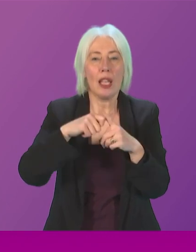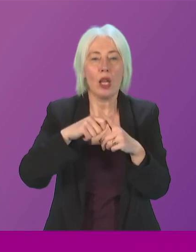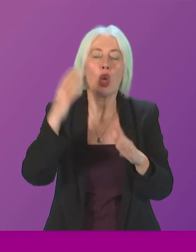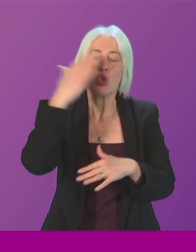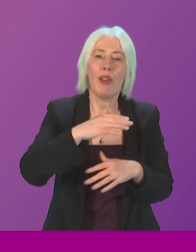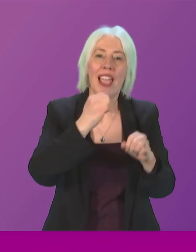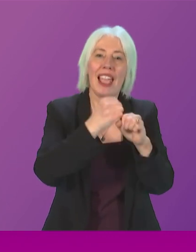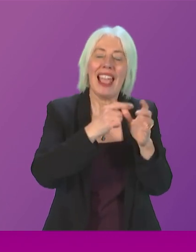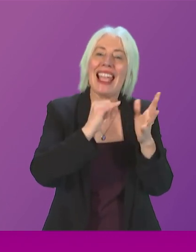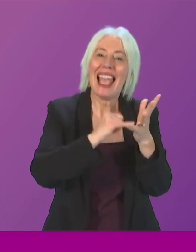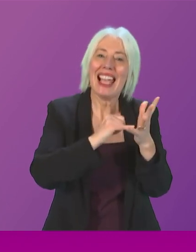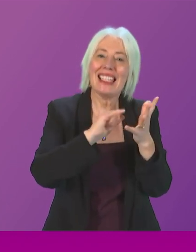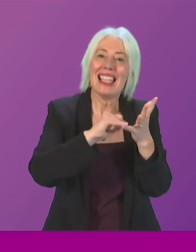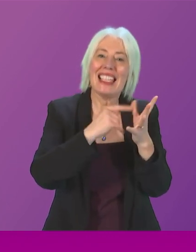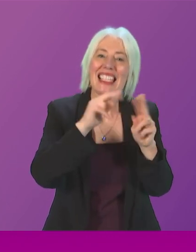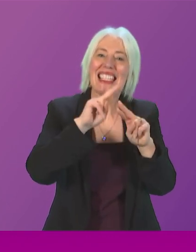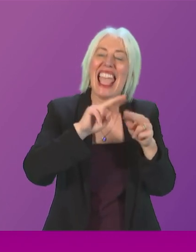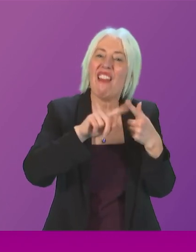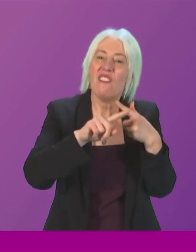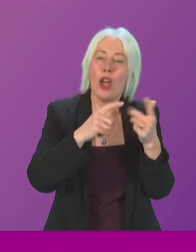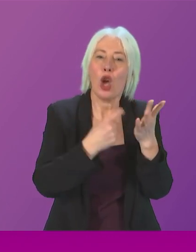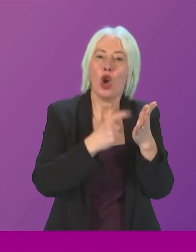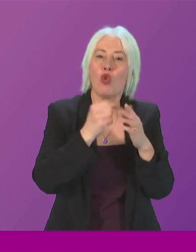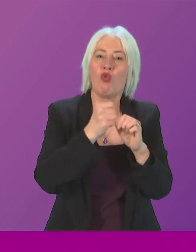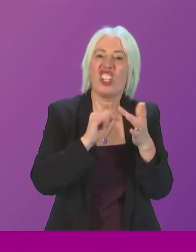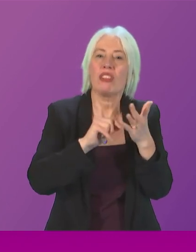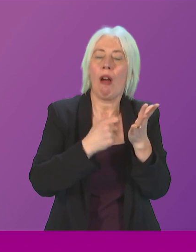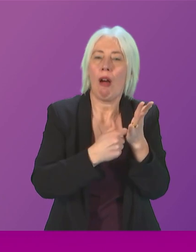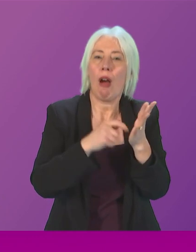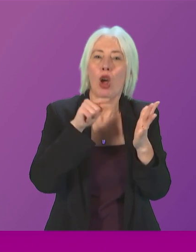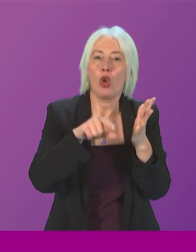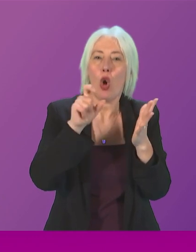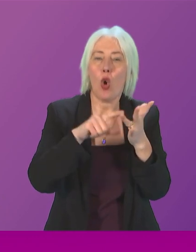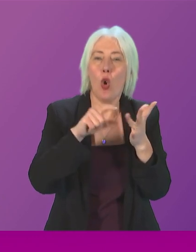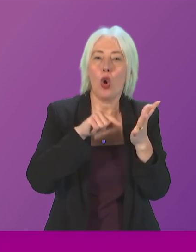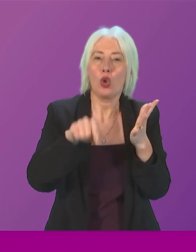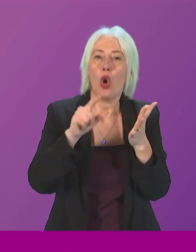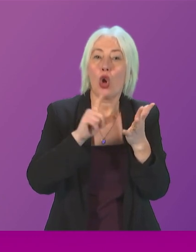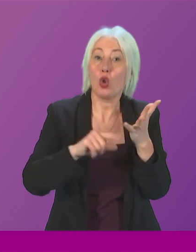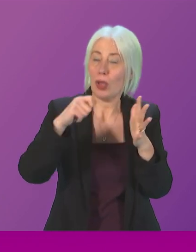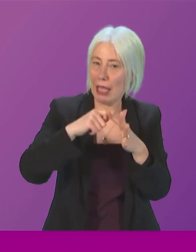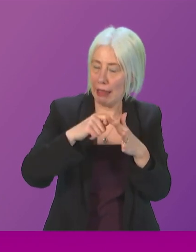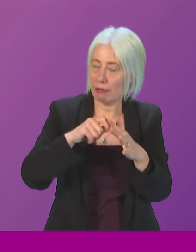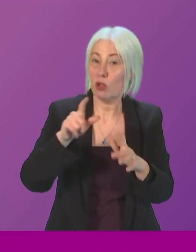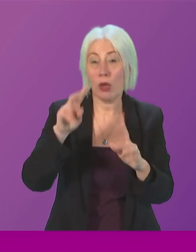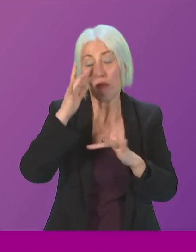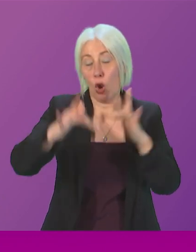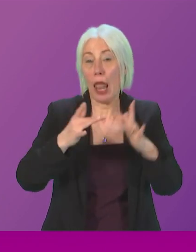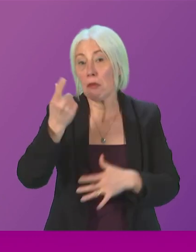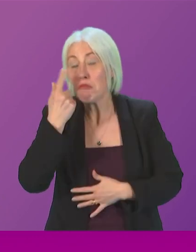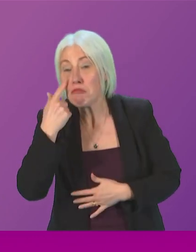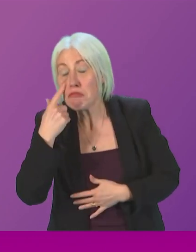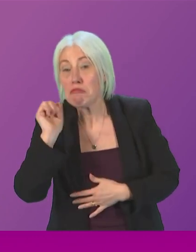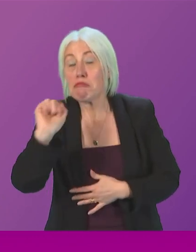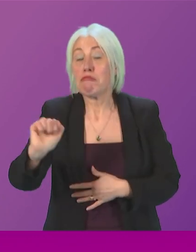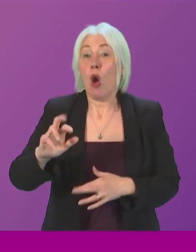register dot co dot uk so more information can be found but I hope of course that that we that Mary